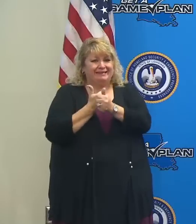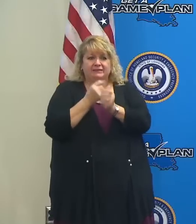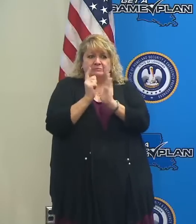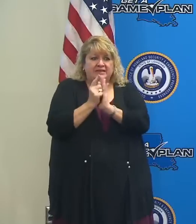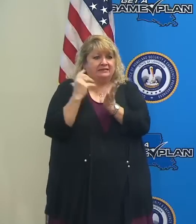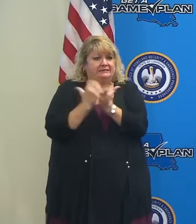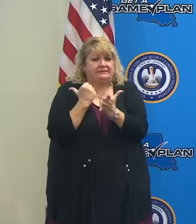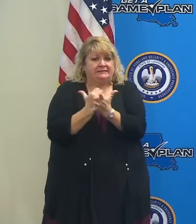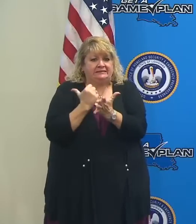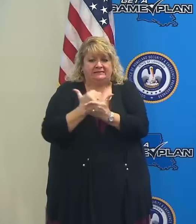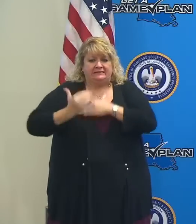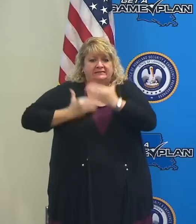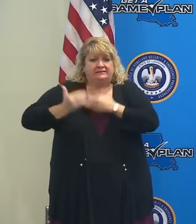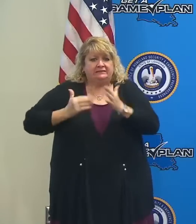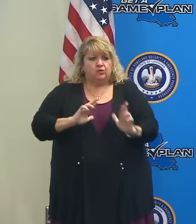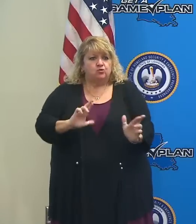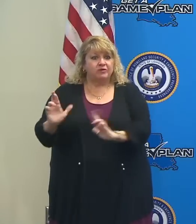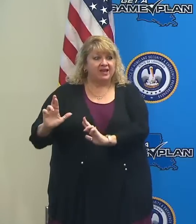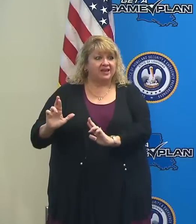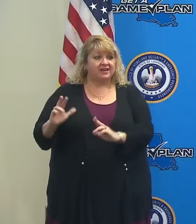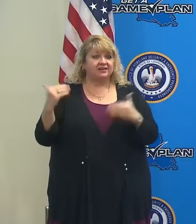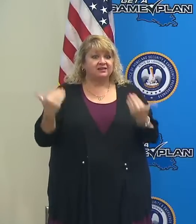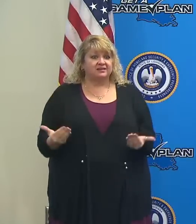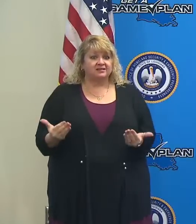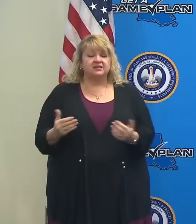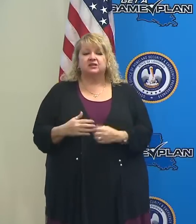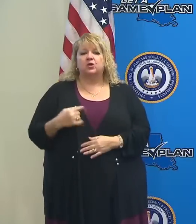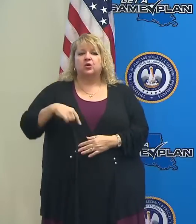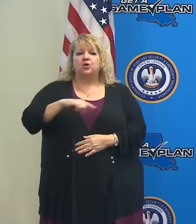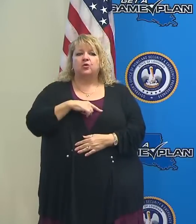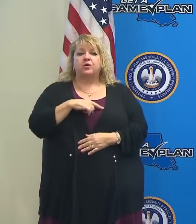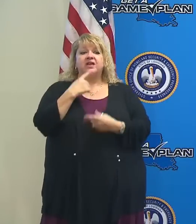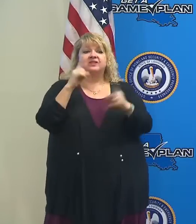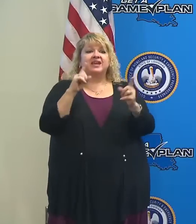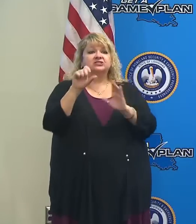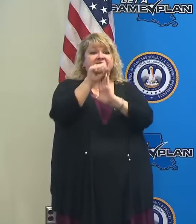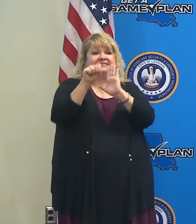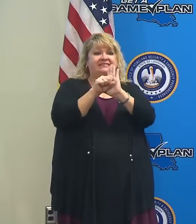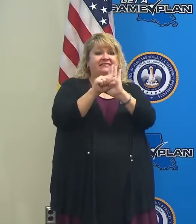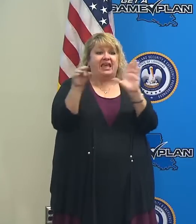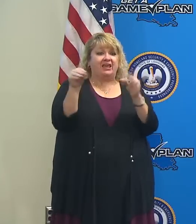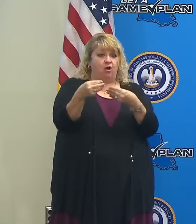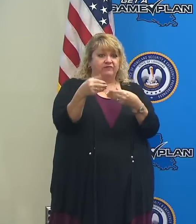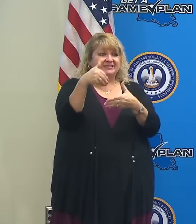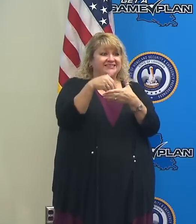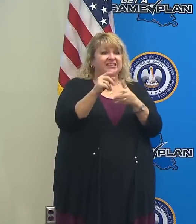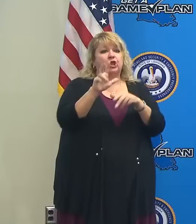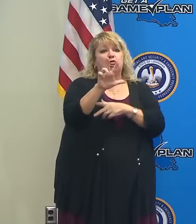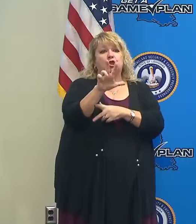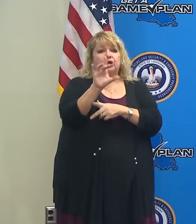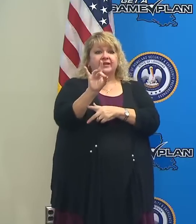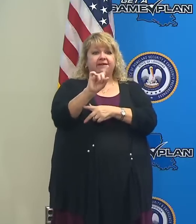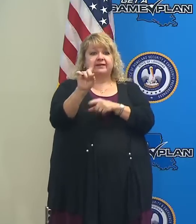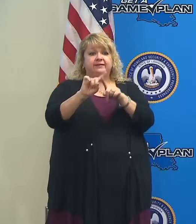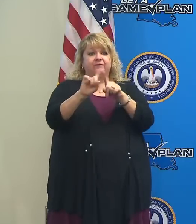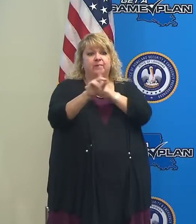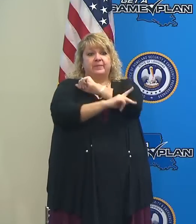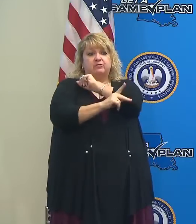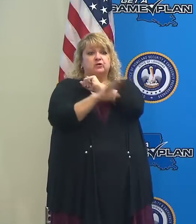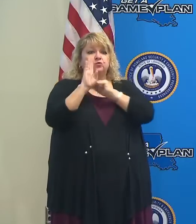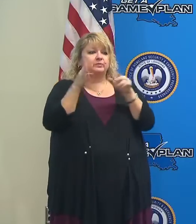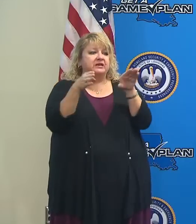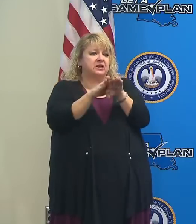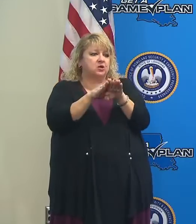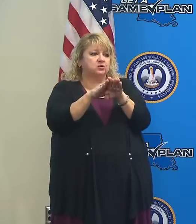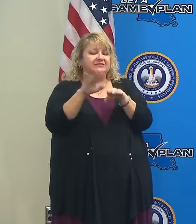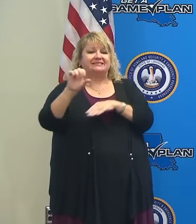that you have. We have announced that state offices and 38 parishes will be closed on Saturday, August